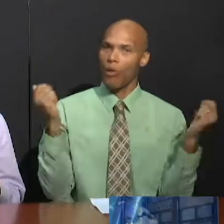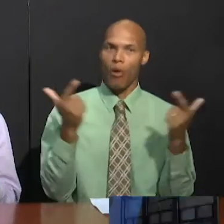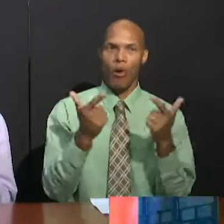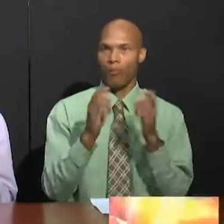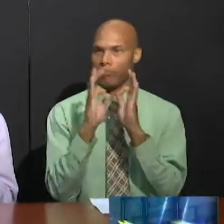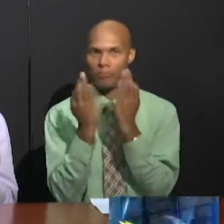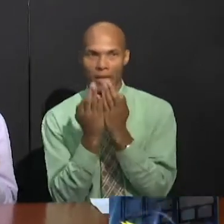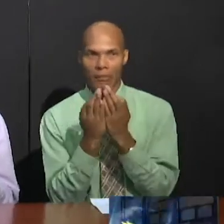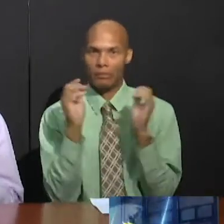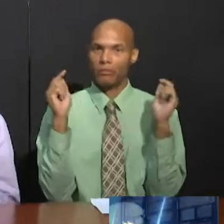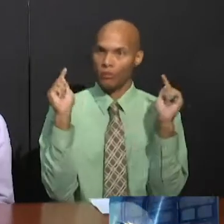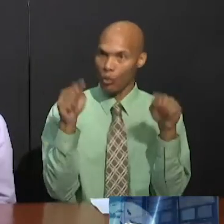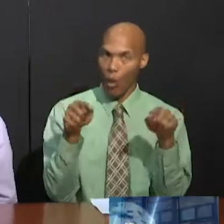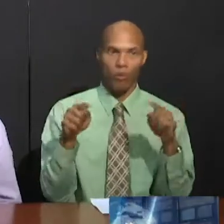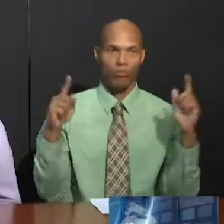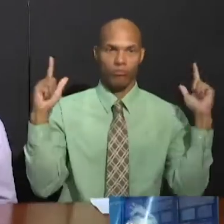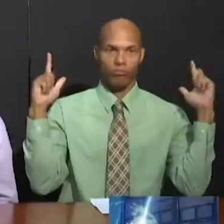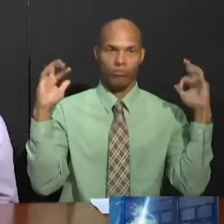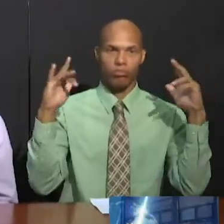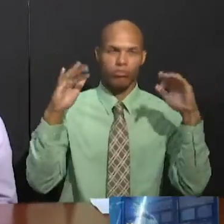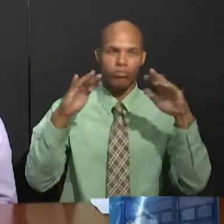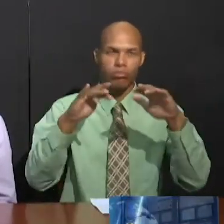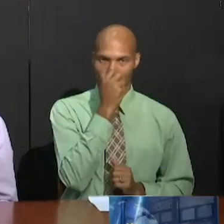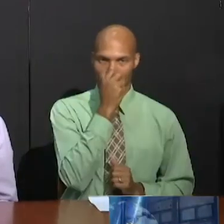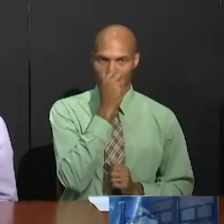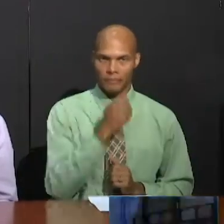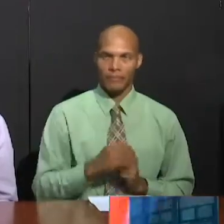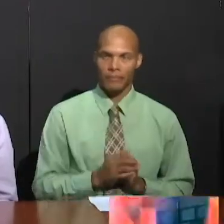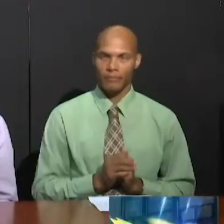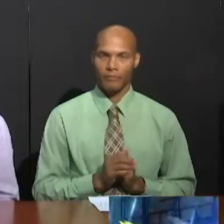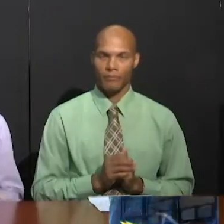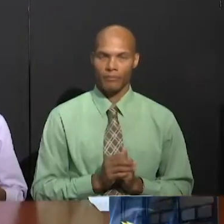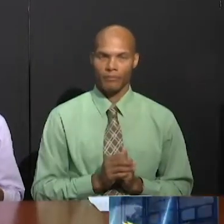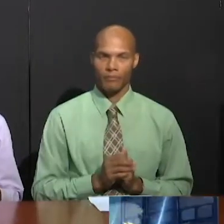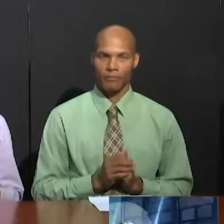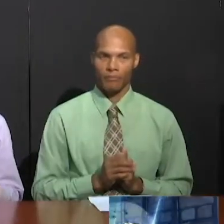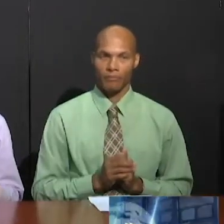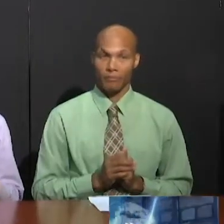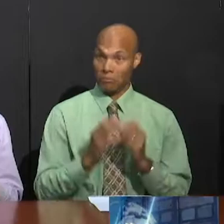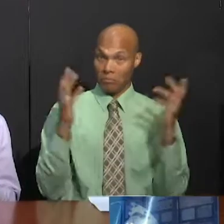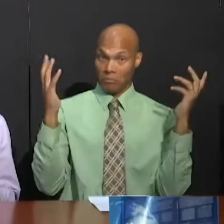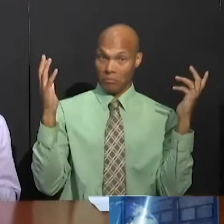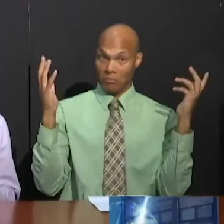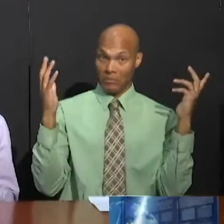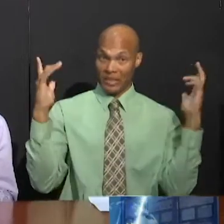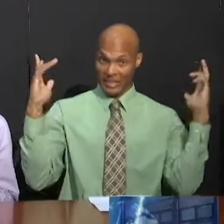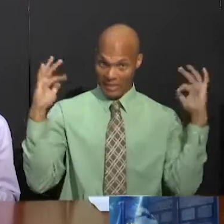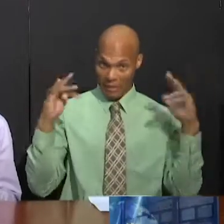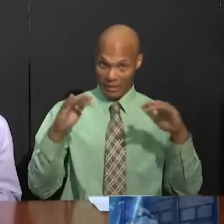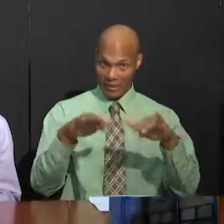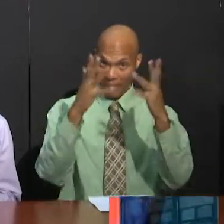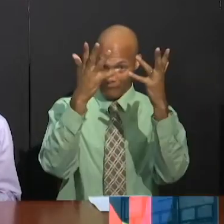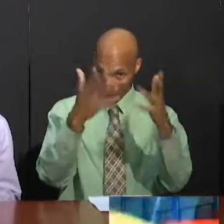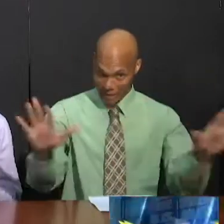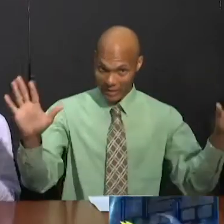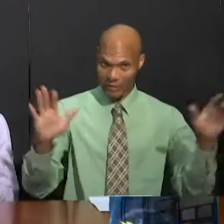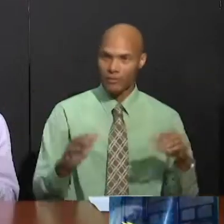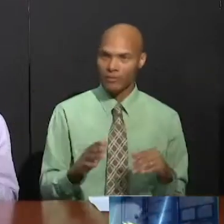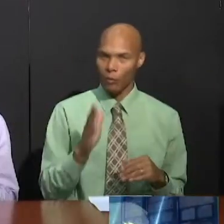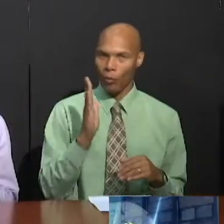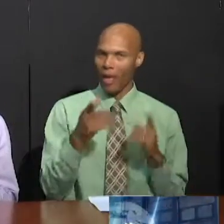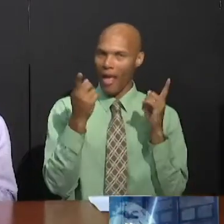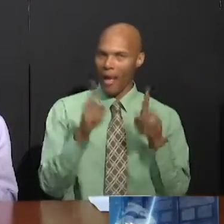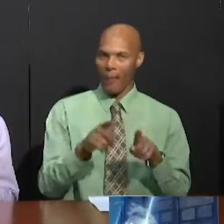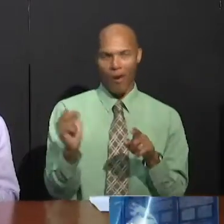family and for everyone to be able to benefit from that instruction. Well, at the end of it, everyone should be motivated and encouraged to do